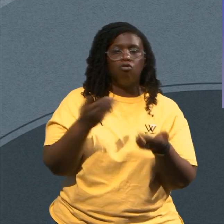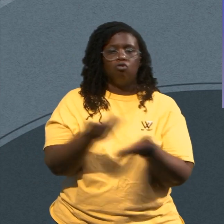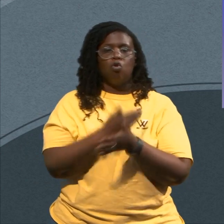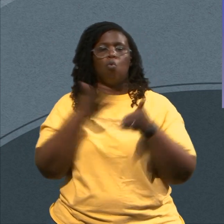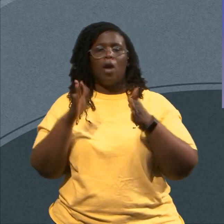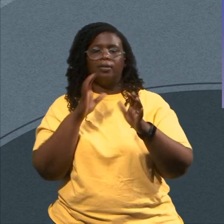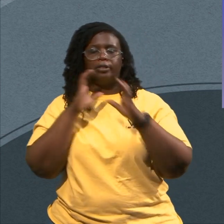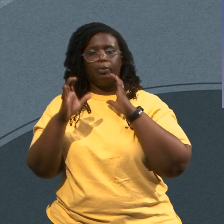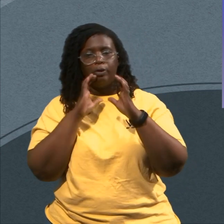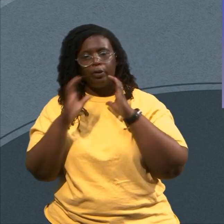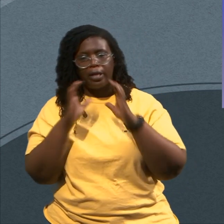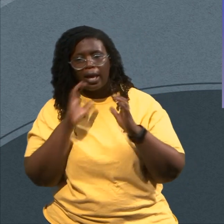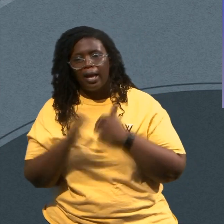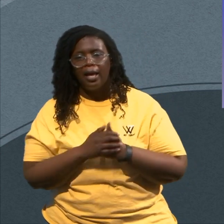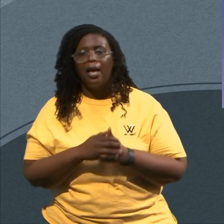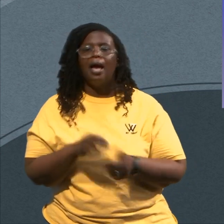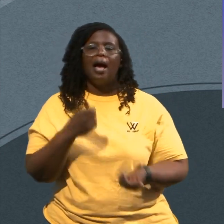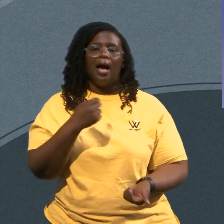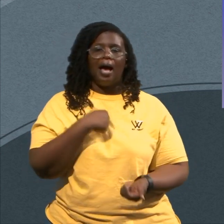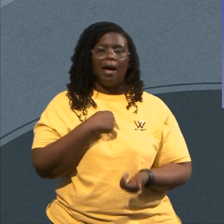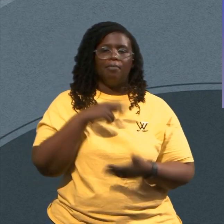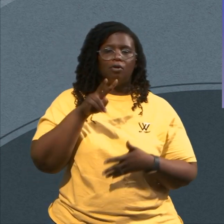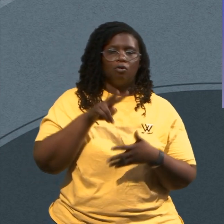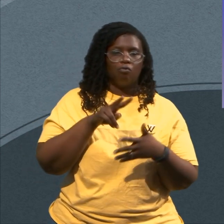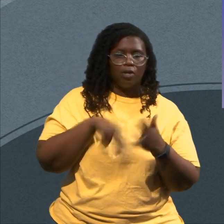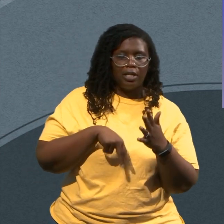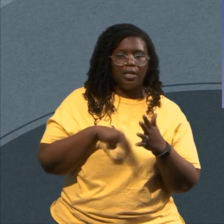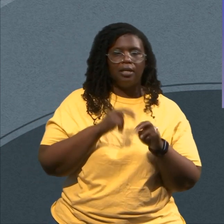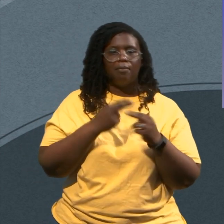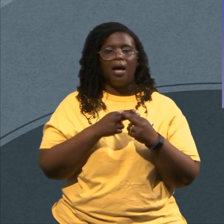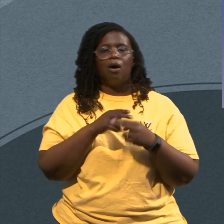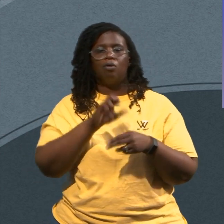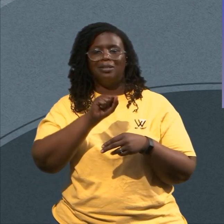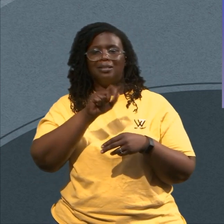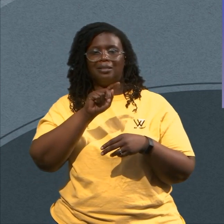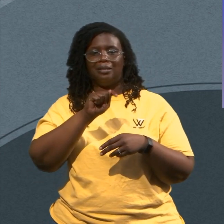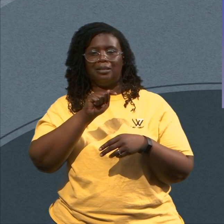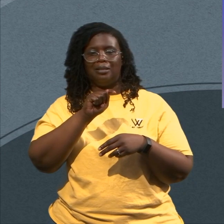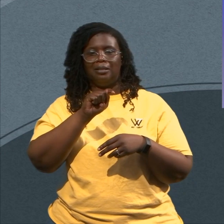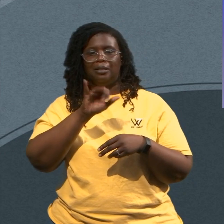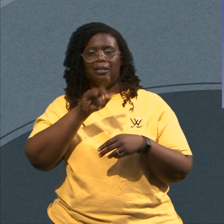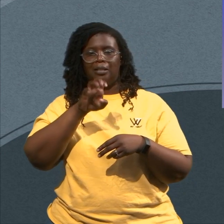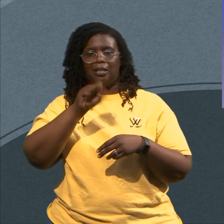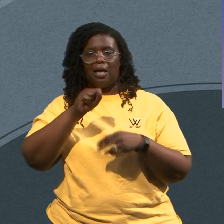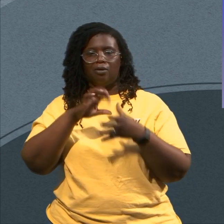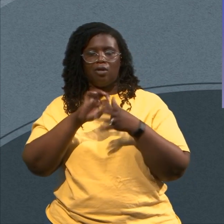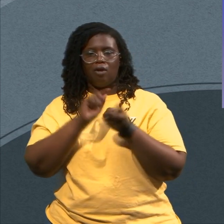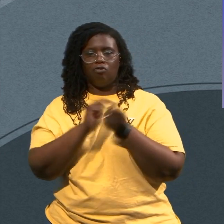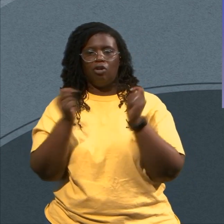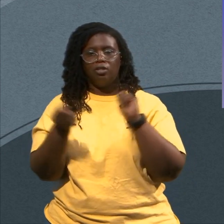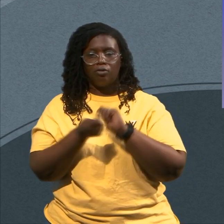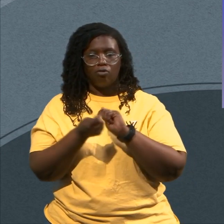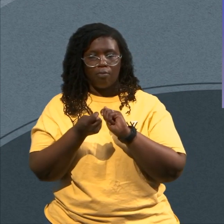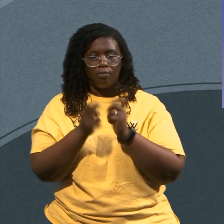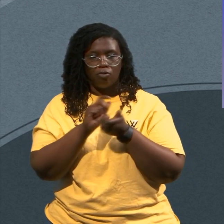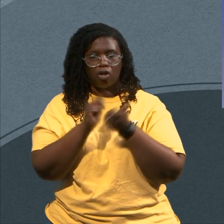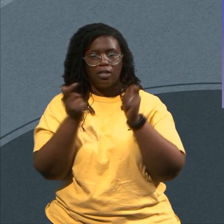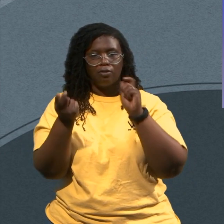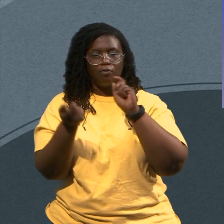Busy Reading Styles Of Transformation And In The Mist Of That I've Got Good Strategy But